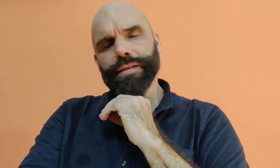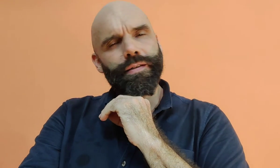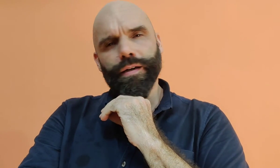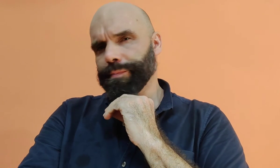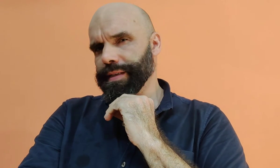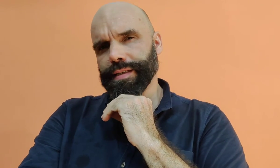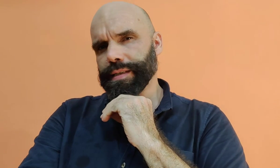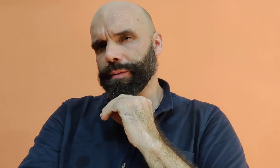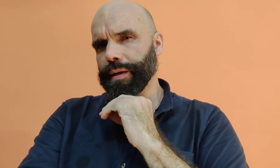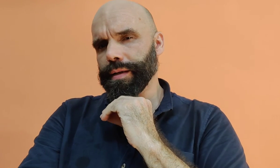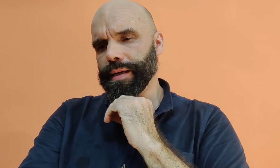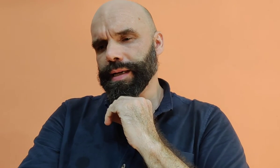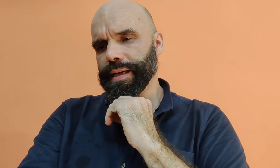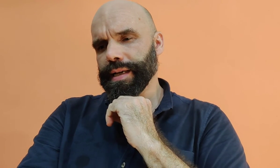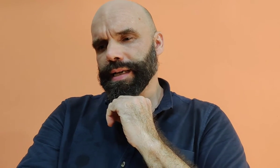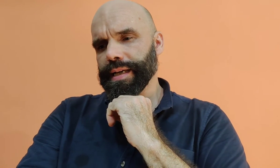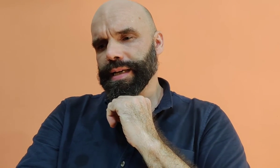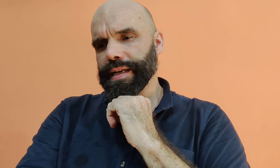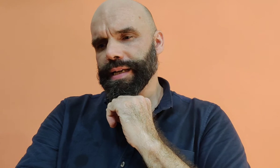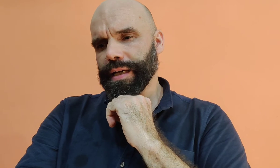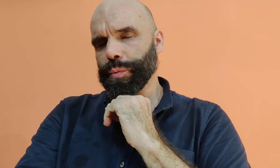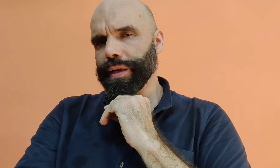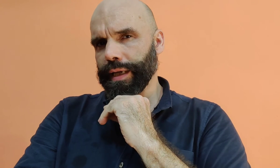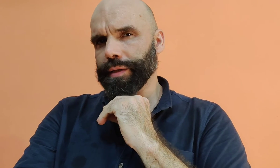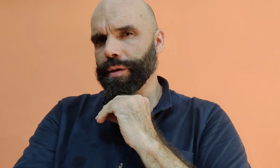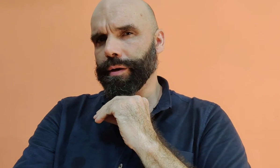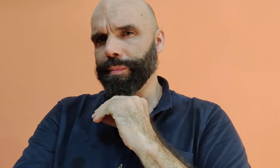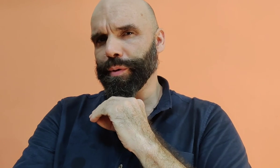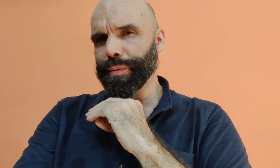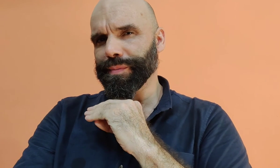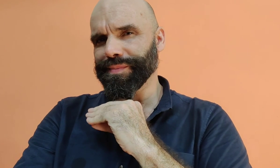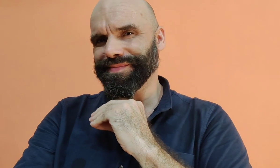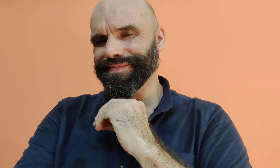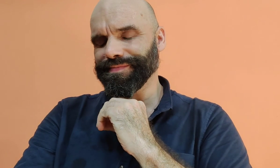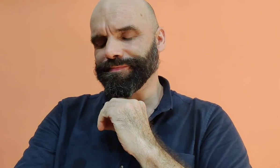Honest to God, Princess, I would hate to harm you.